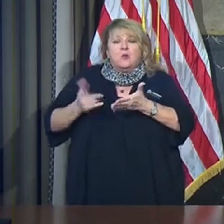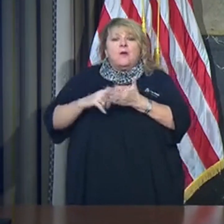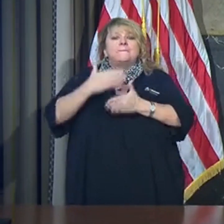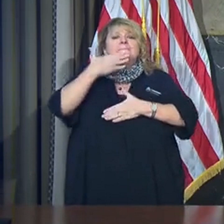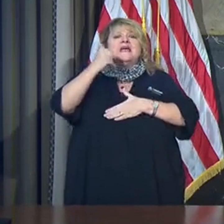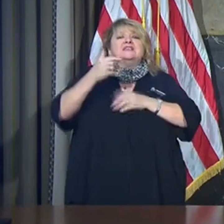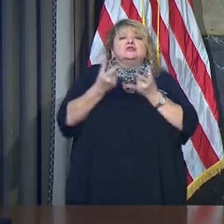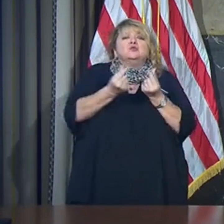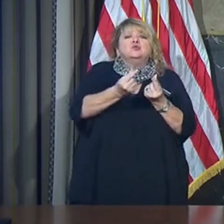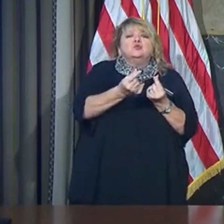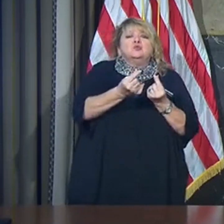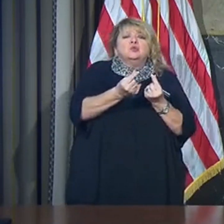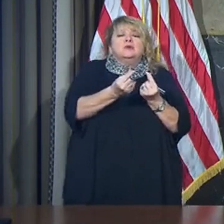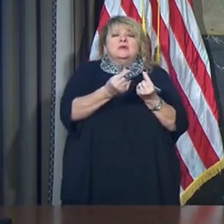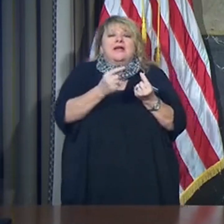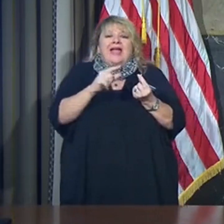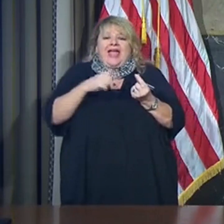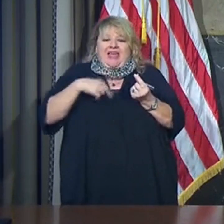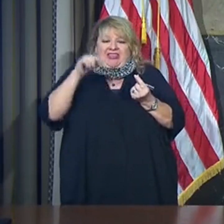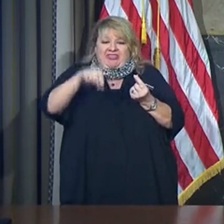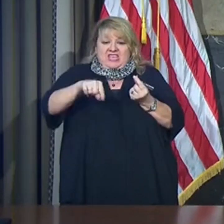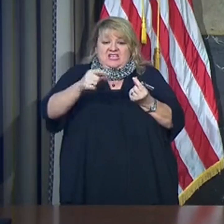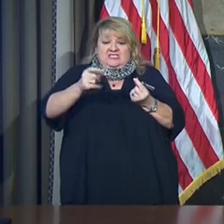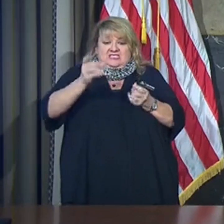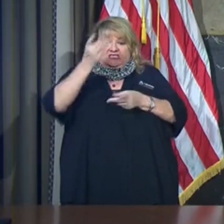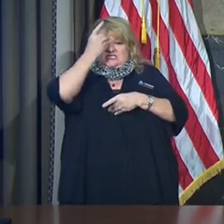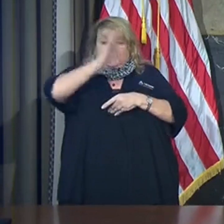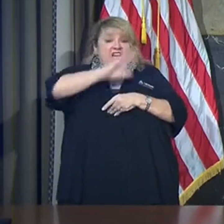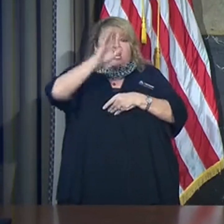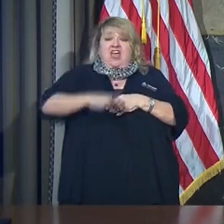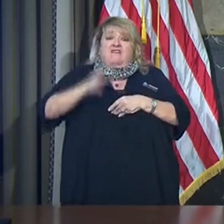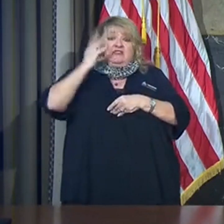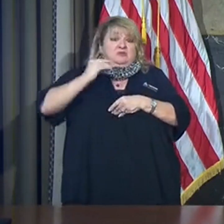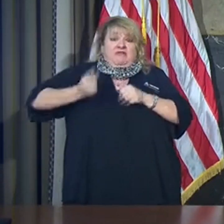and to try to understand a disease that we had never seen before.